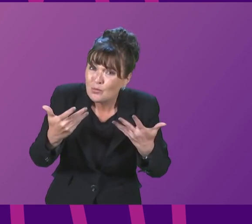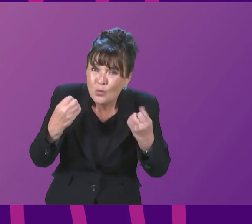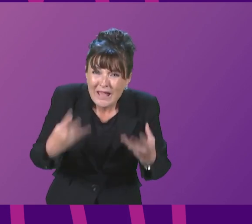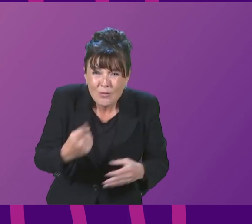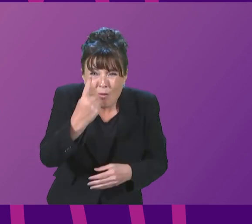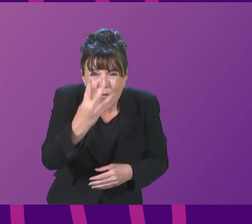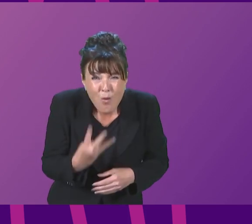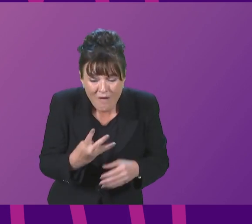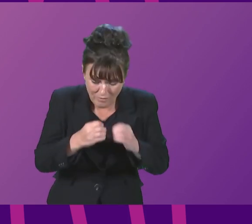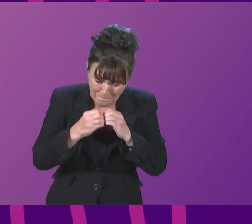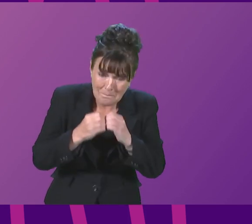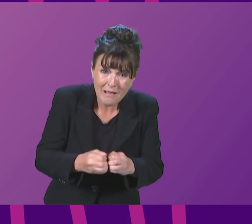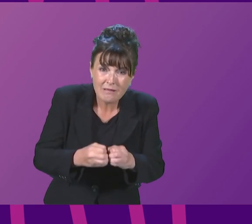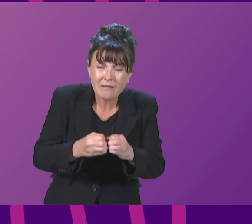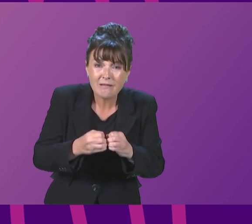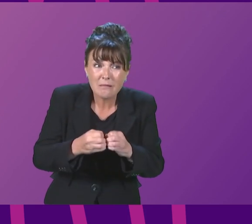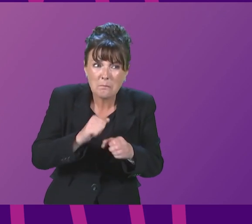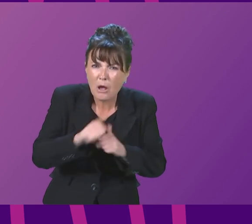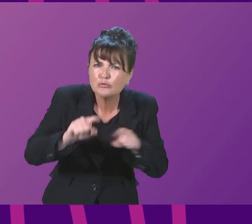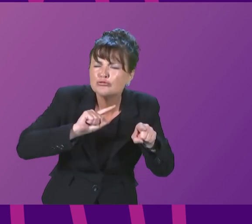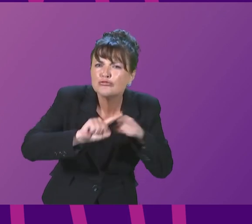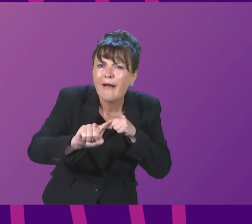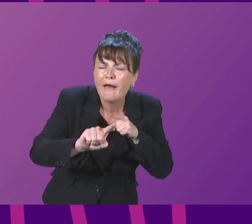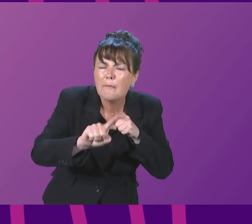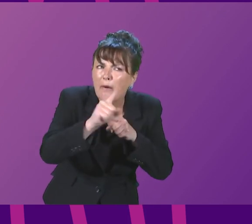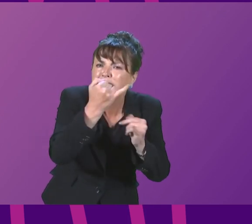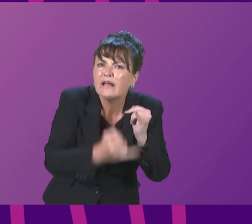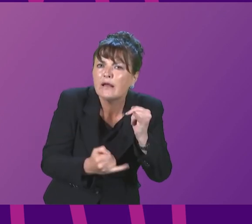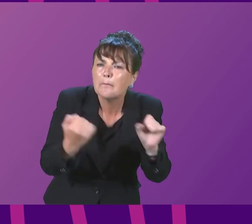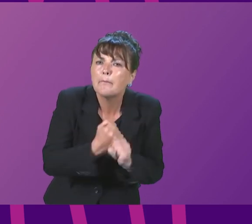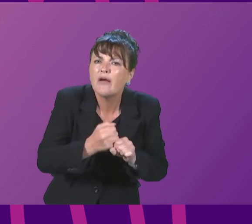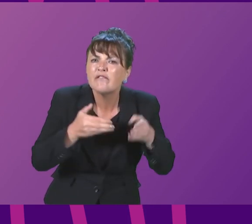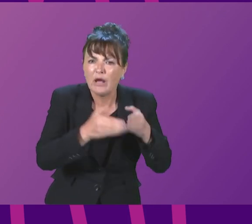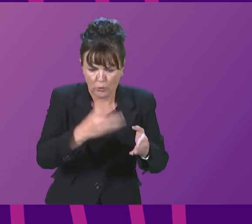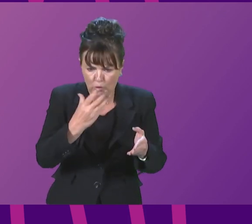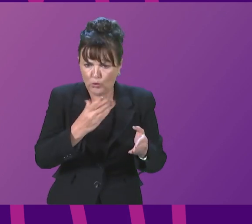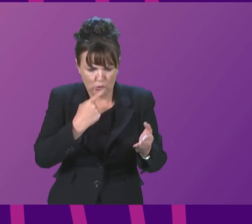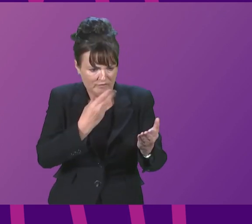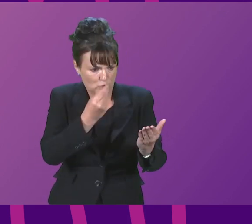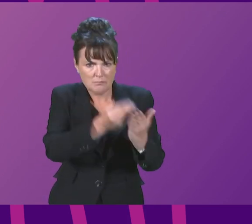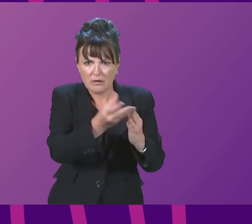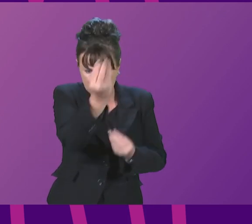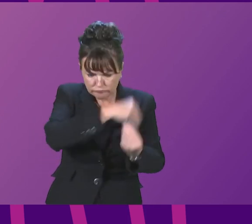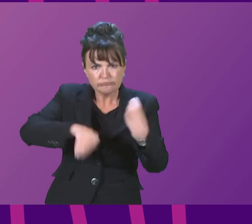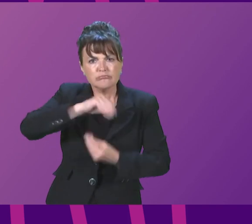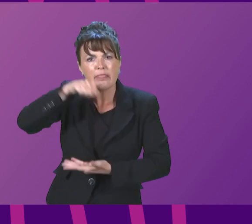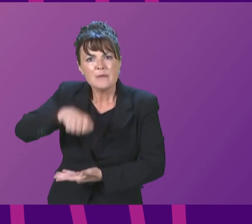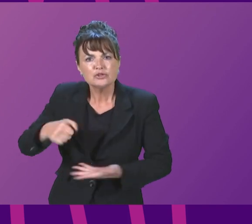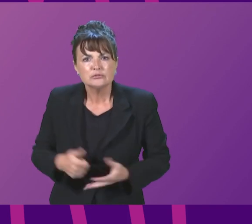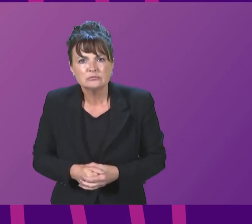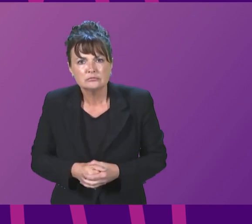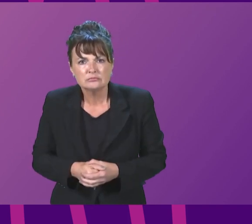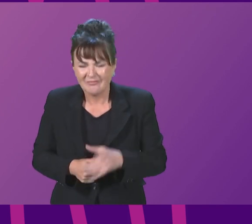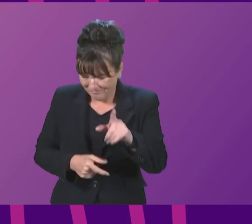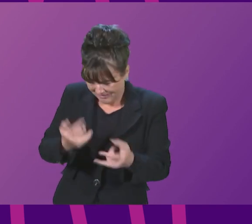trying and failing to build ferries, that money could have been used elsewhere in the SNP's budget. These failures leave